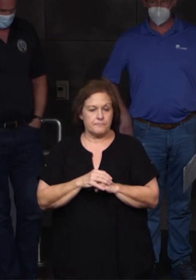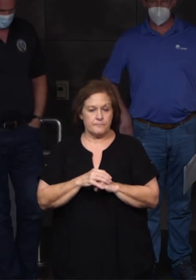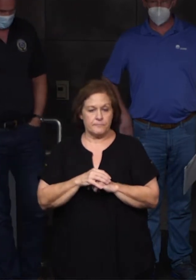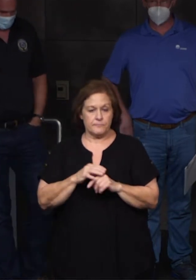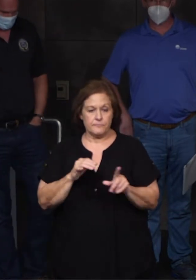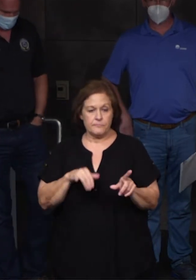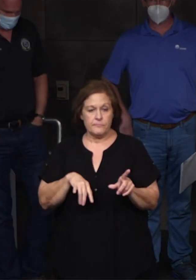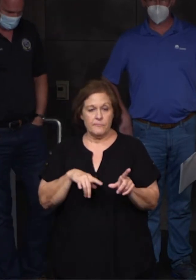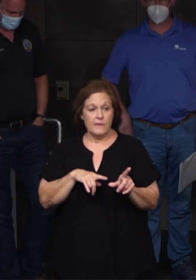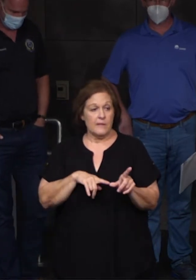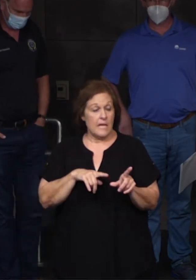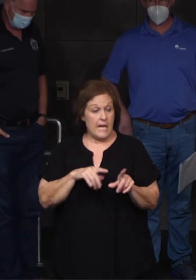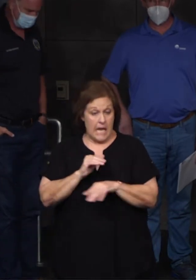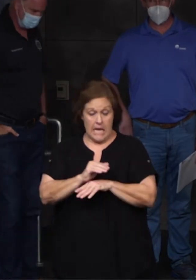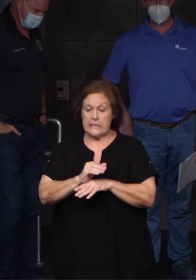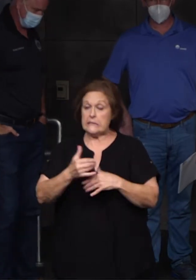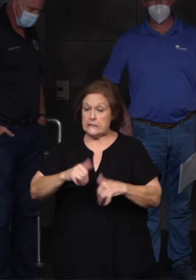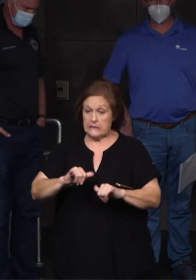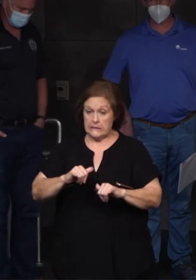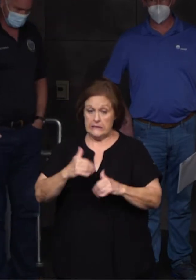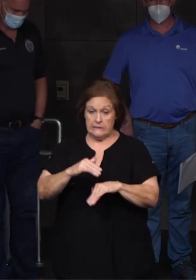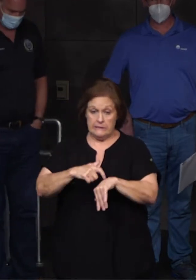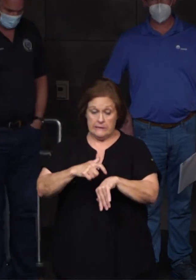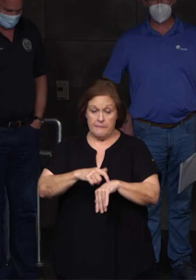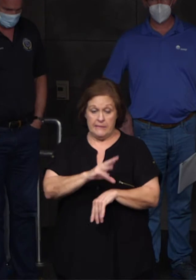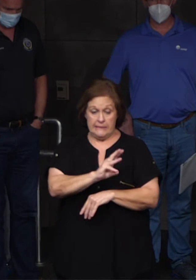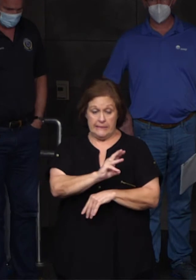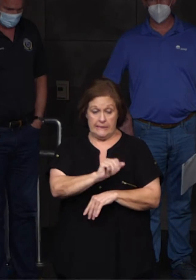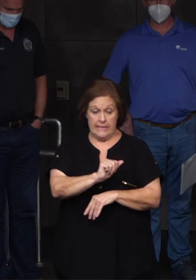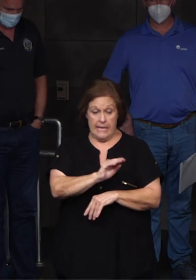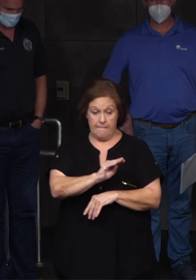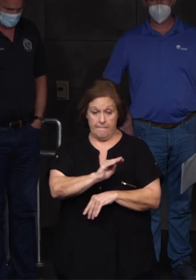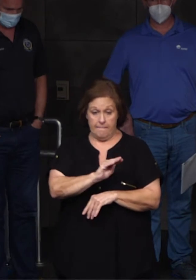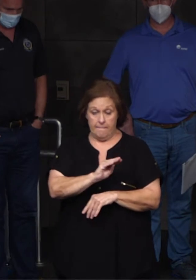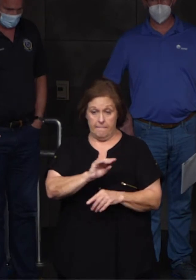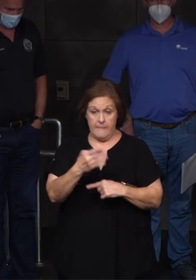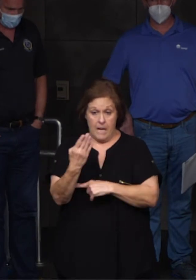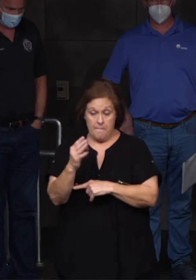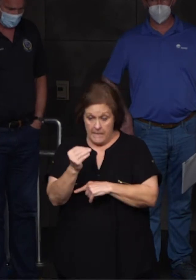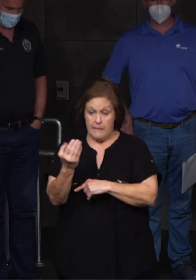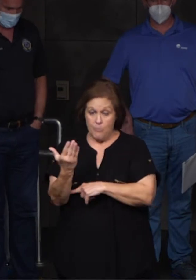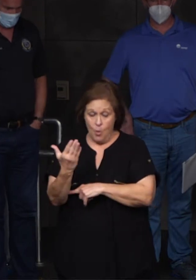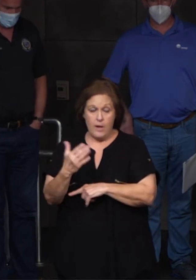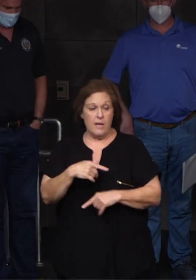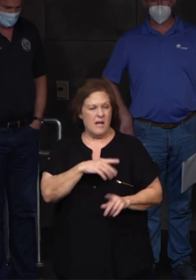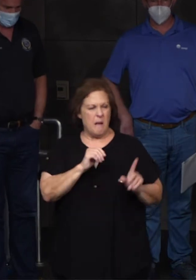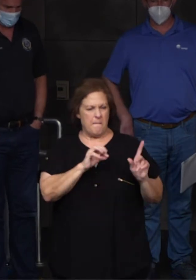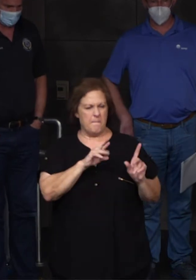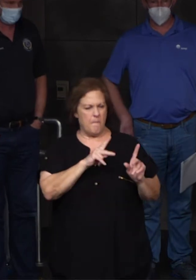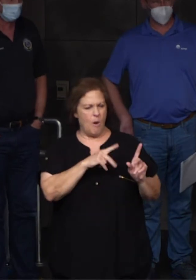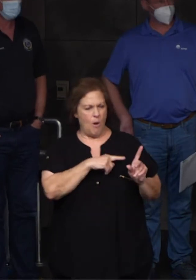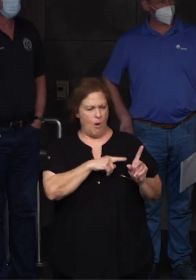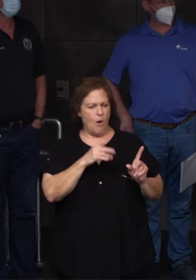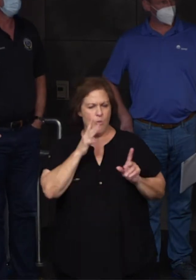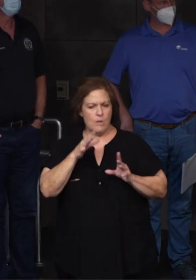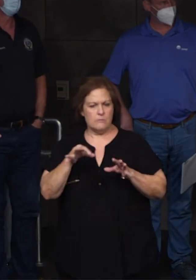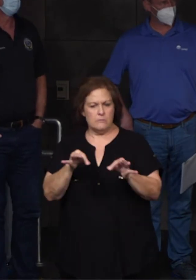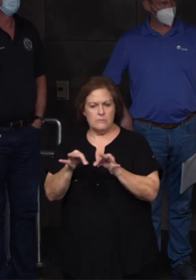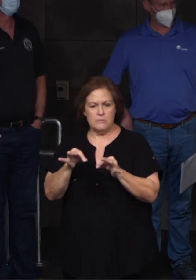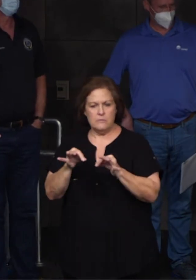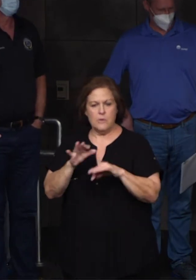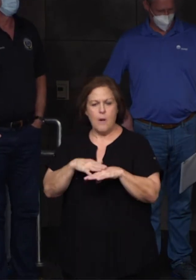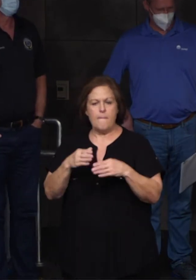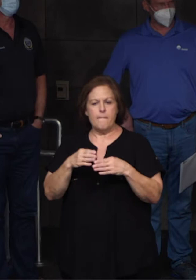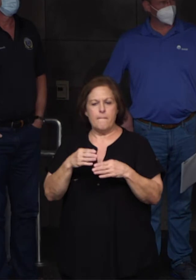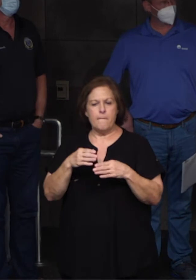Again, the nightly curfew is still in effect until 6 a.m. Monday morning. Mark is going to give an update. Mark Drews is going to give an update on